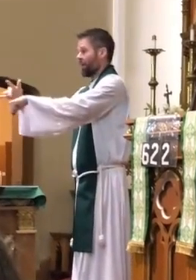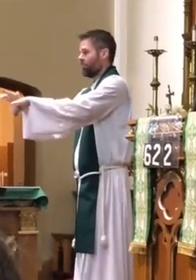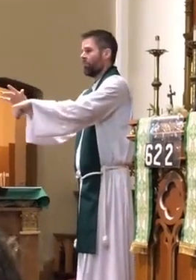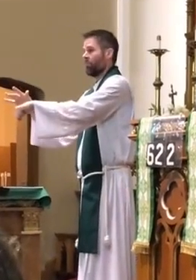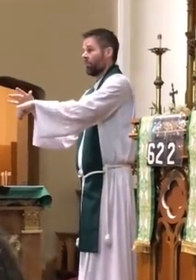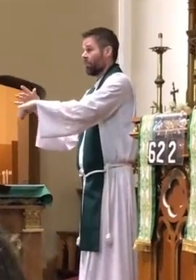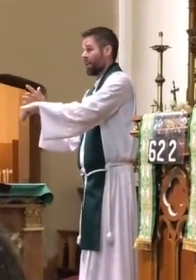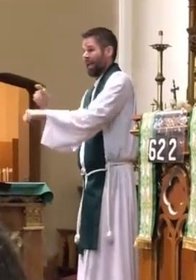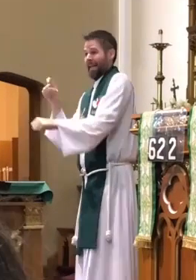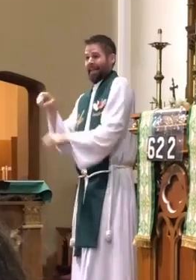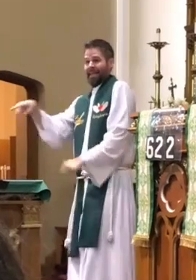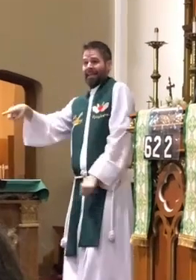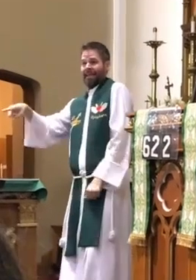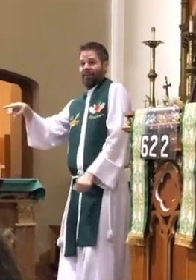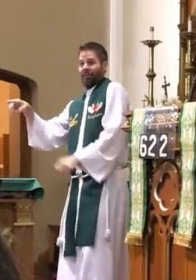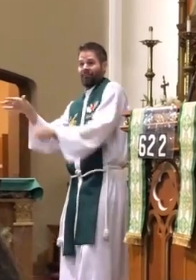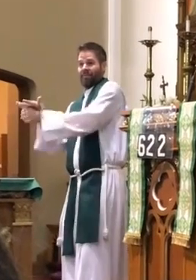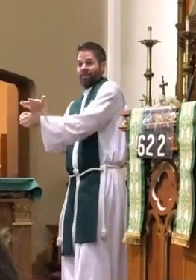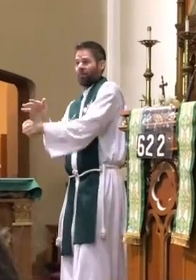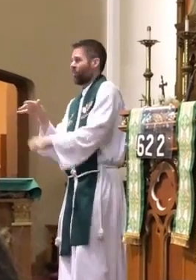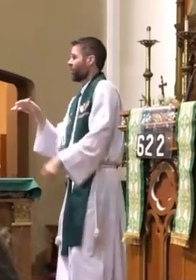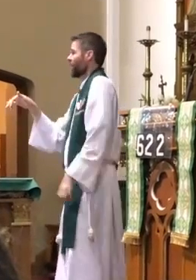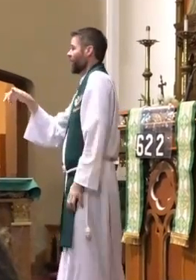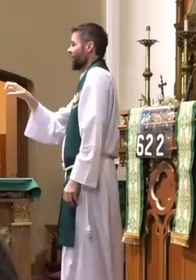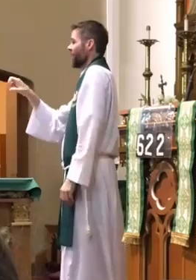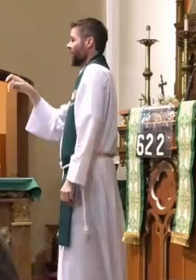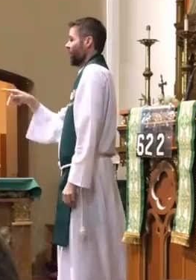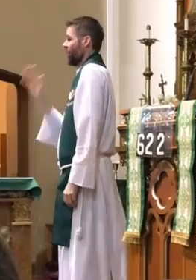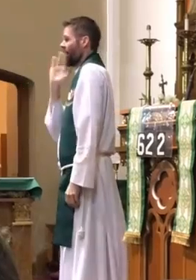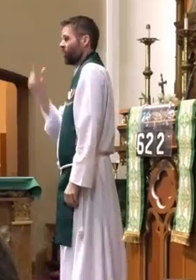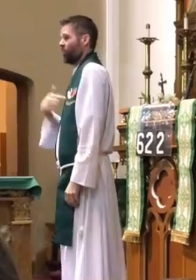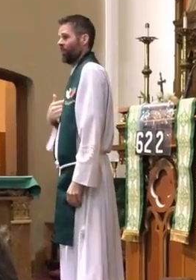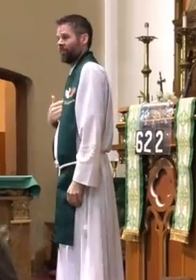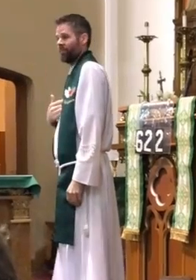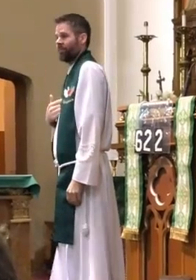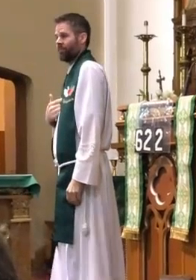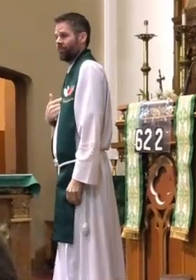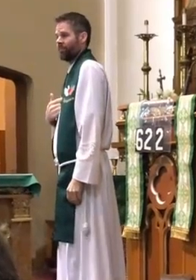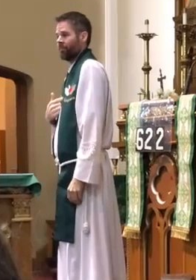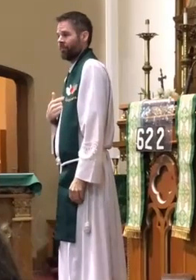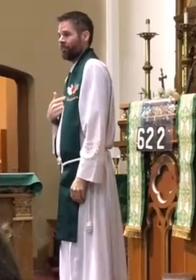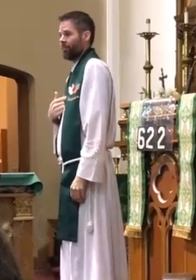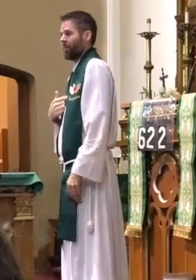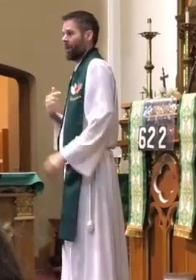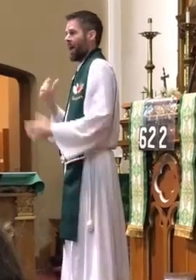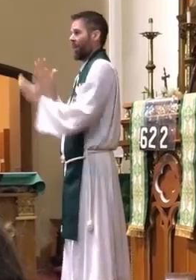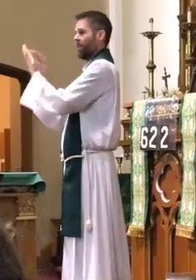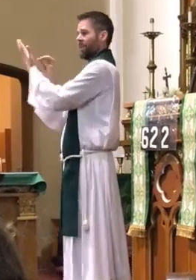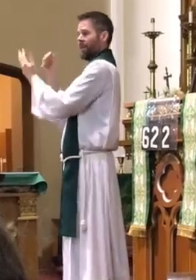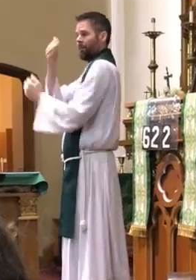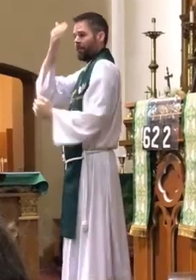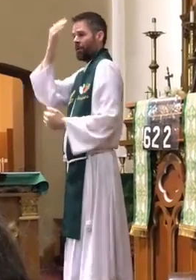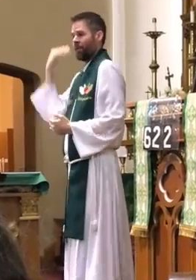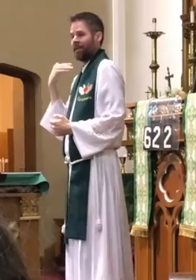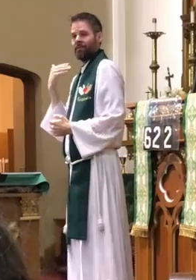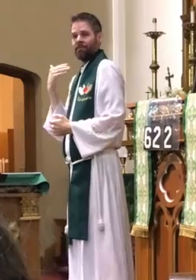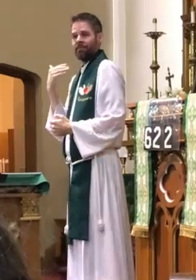If anything needs to be done, there's a vacancy. Patty, would you do it? Yep. So,